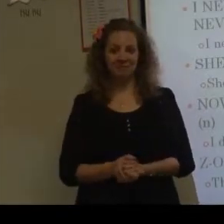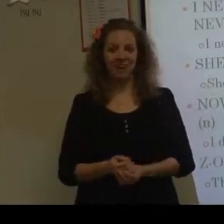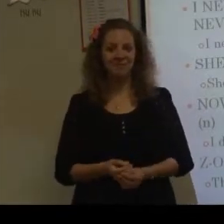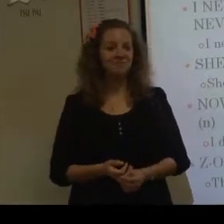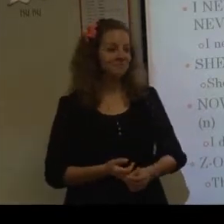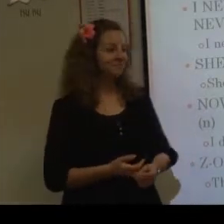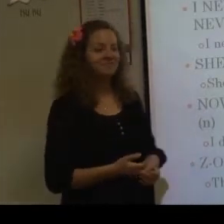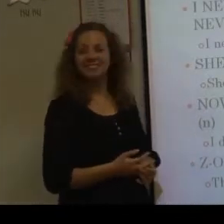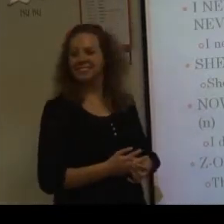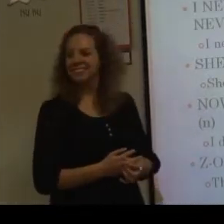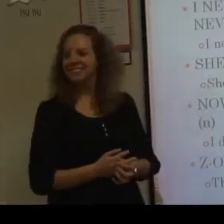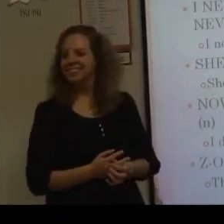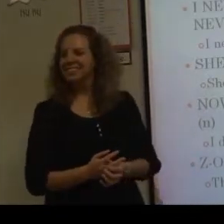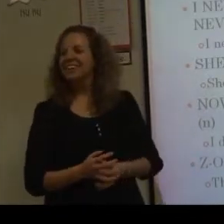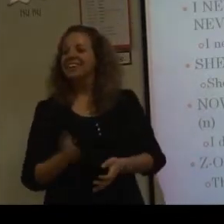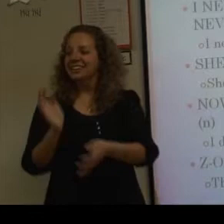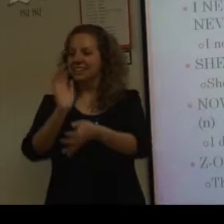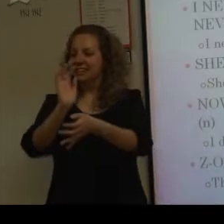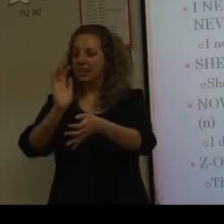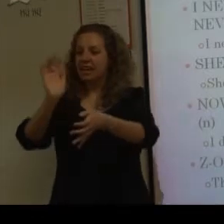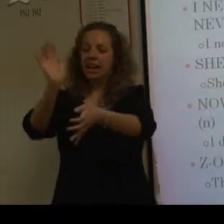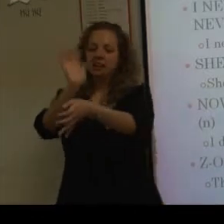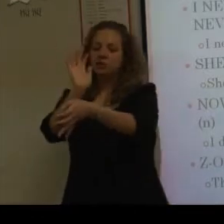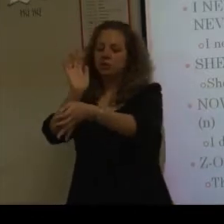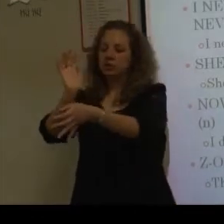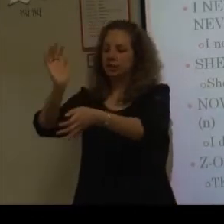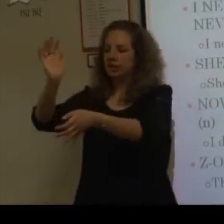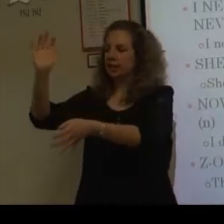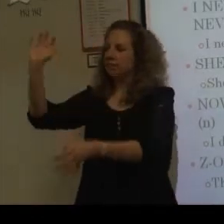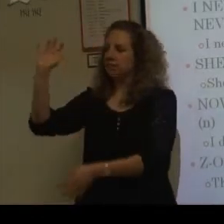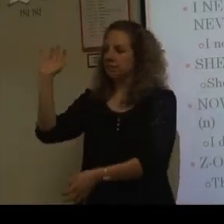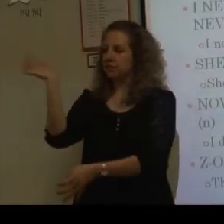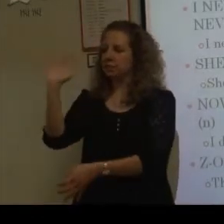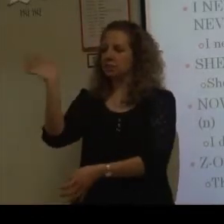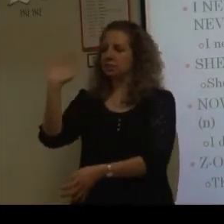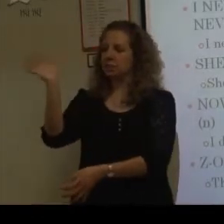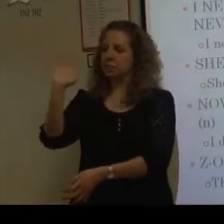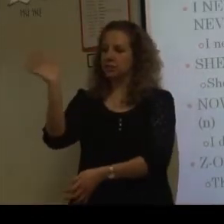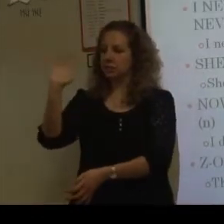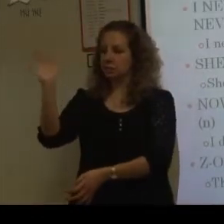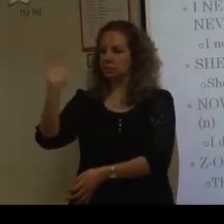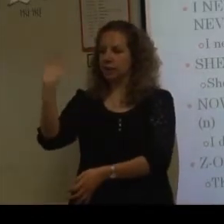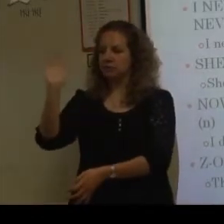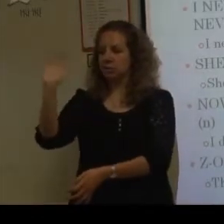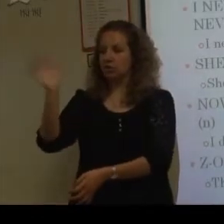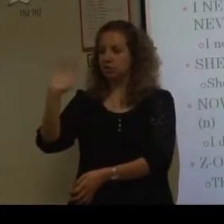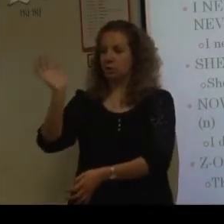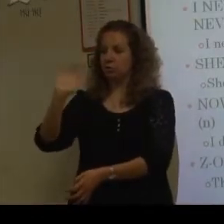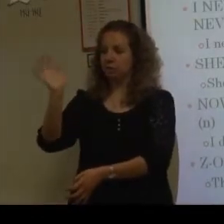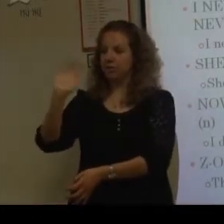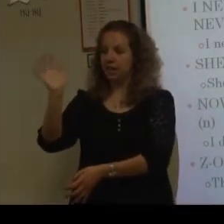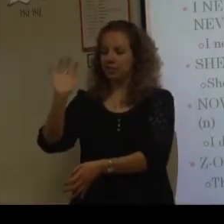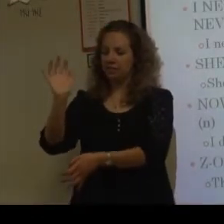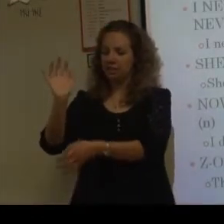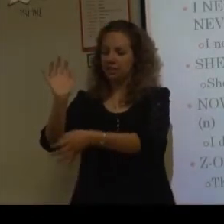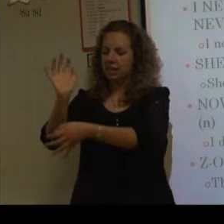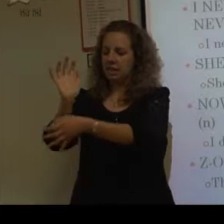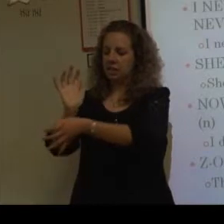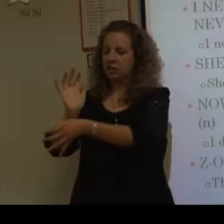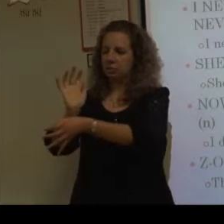Okay. I really like this. think. Yeah. So it's going to be like. Like this is the part that's going back and forth. Like the old ones that they have like this. And it